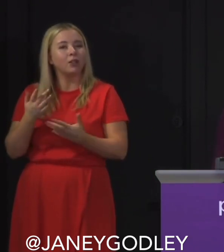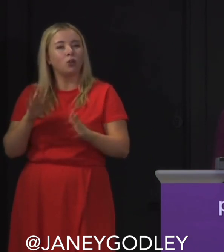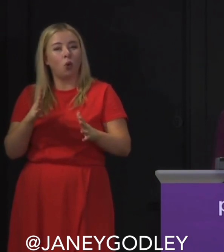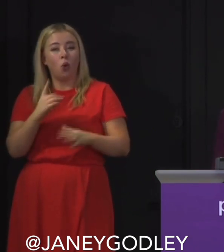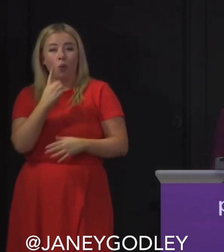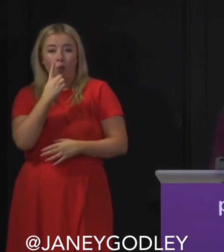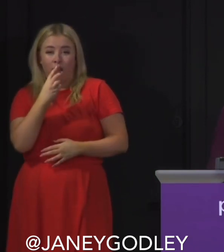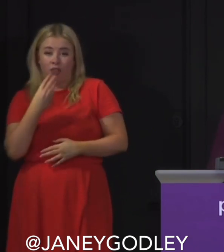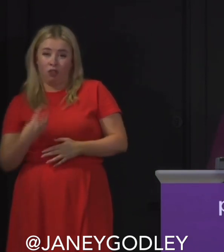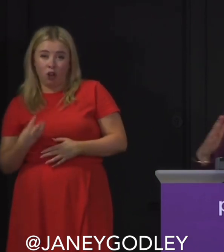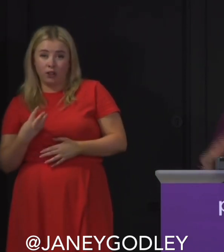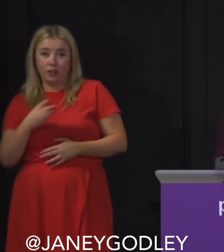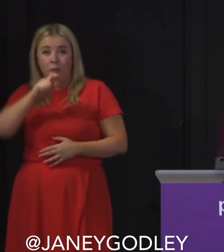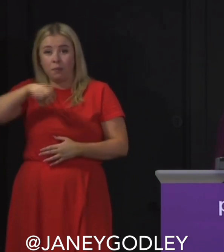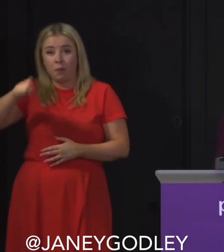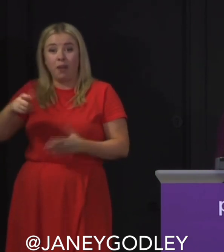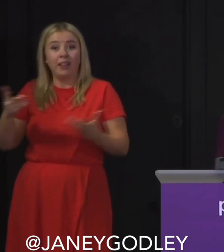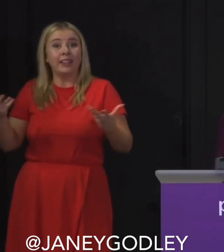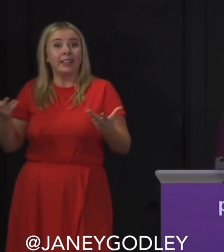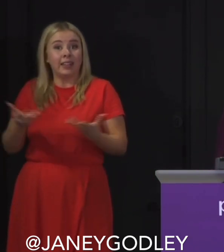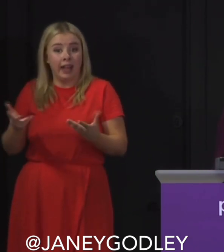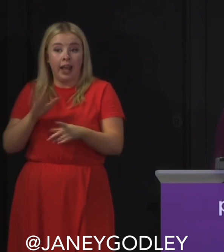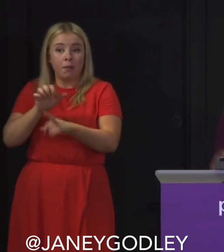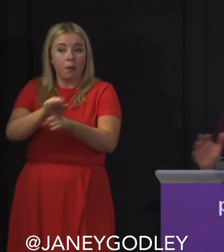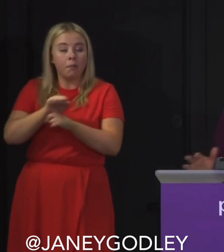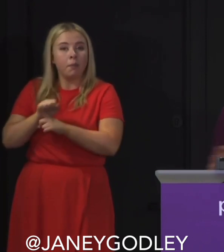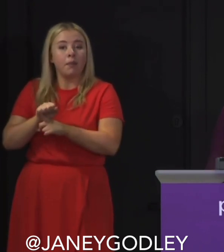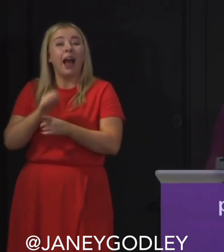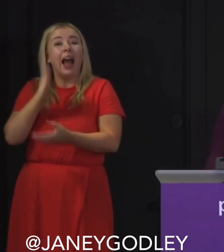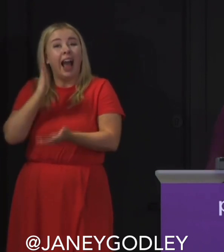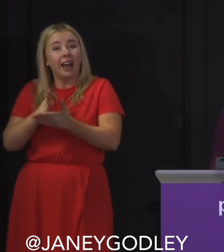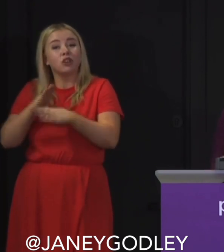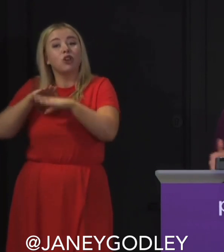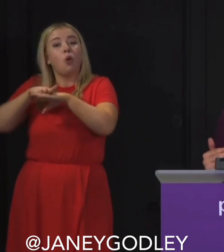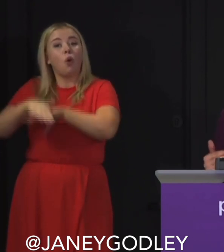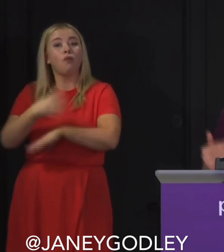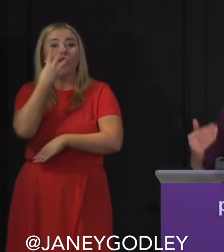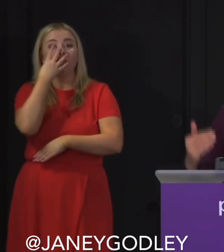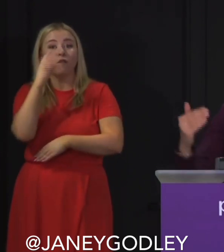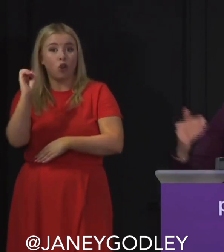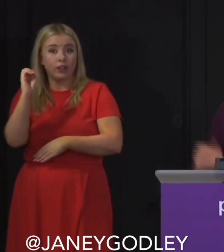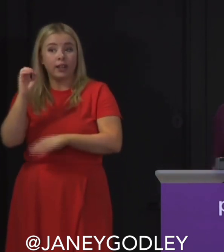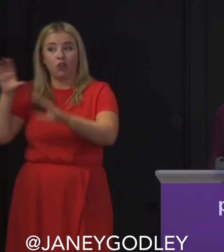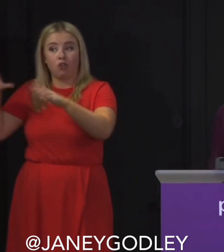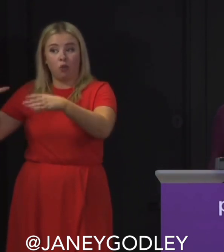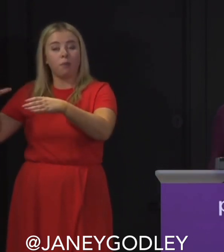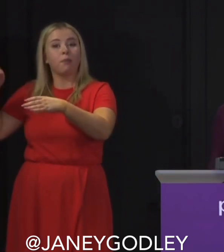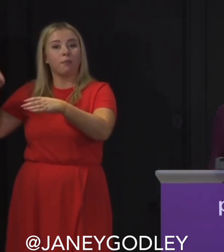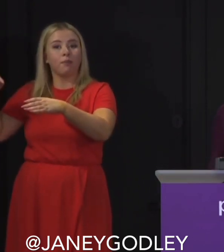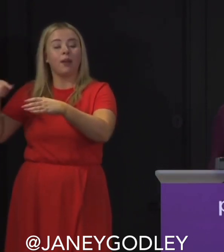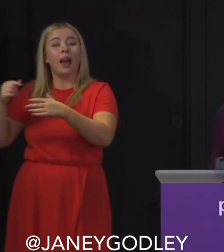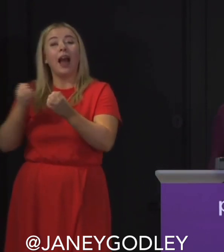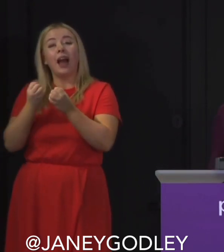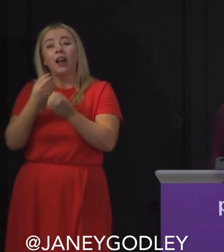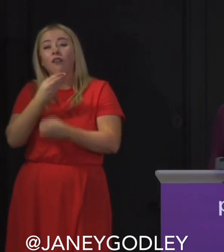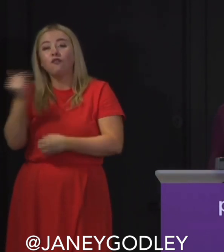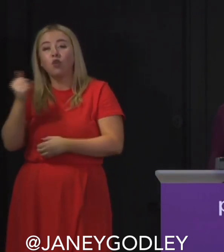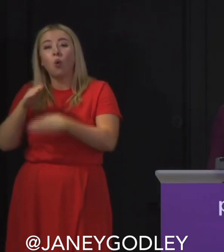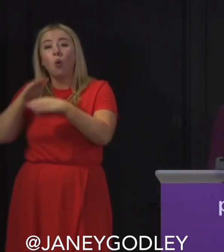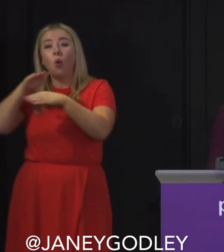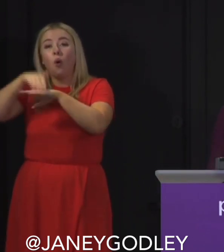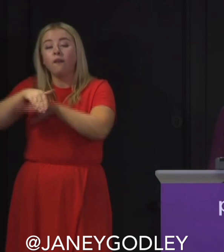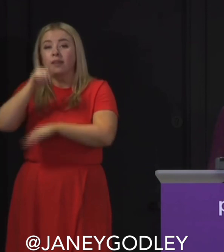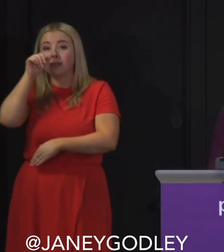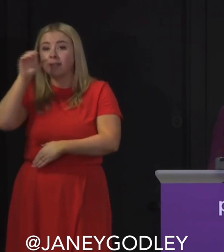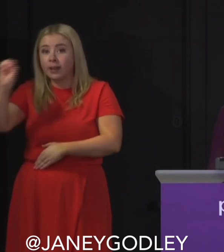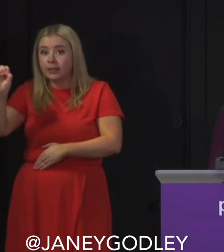their elbow patches, talking shite and shenanigans. The university's got an awful lot of money for young people and see when you're getting money for young people you've